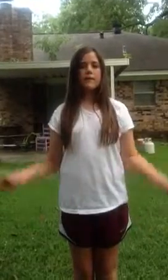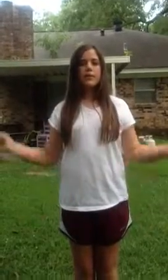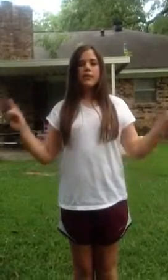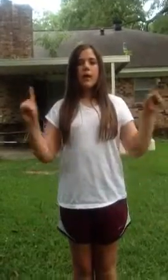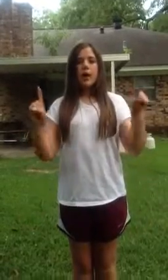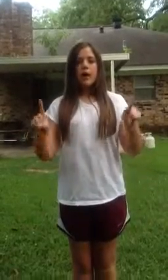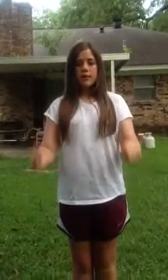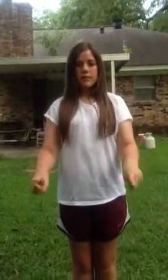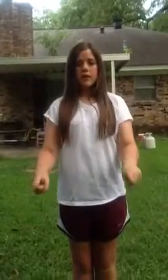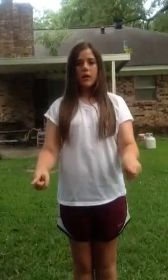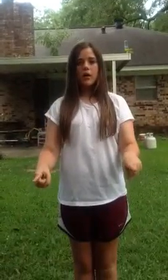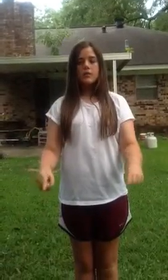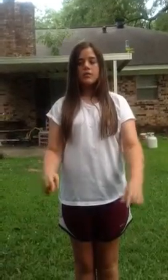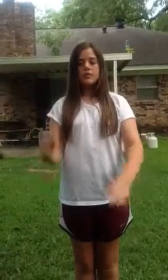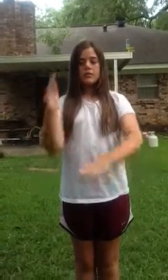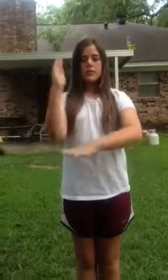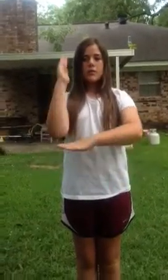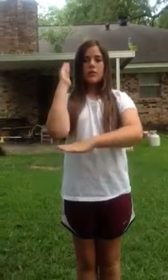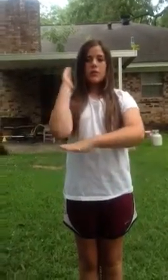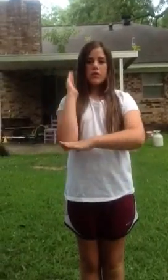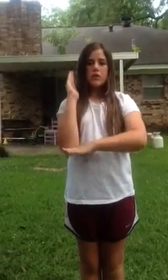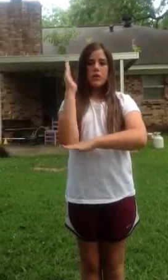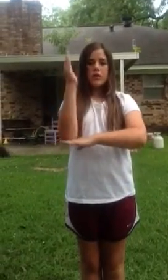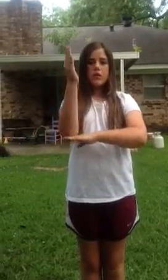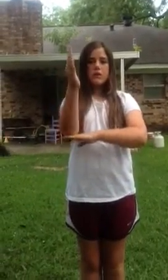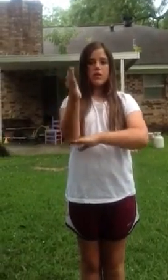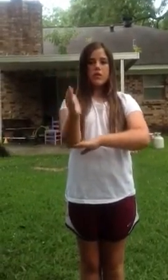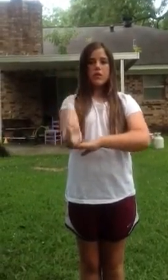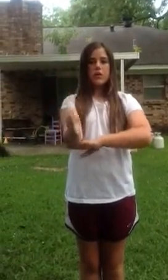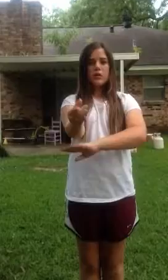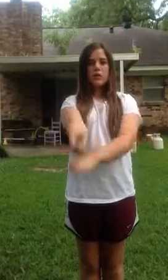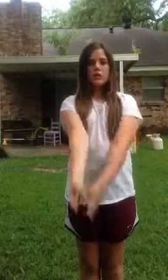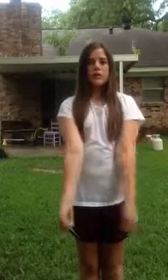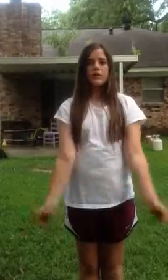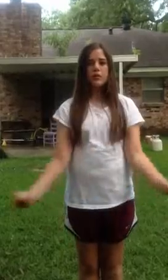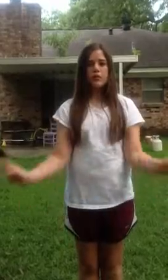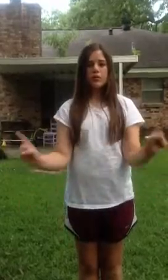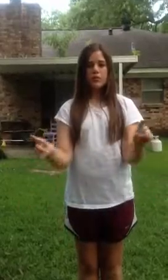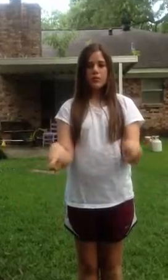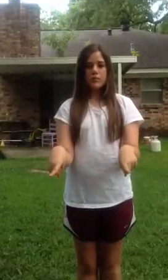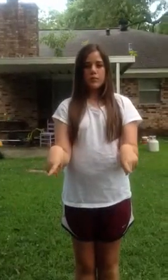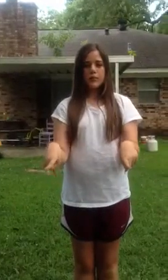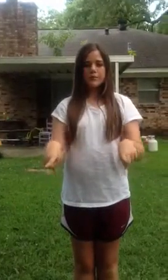may pass, everyone ever lies before me.